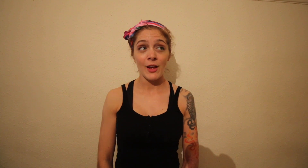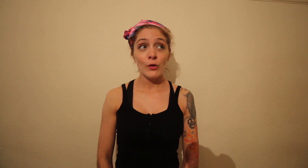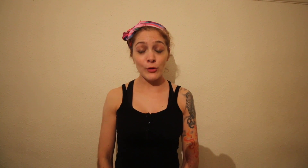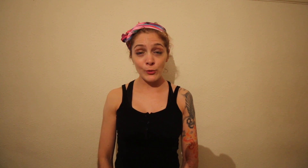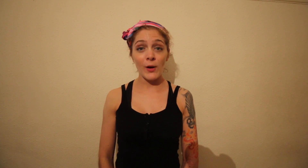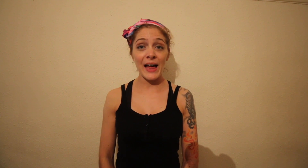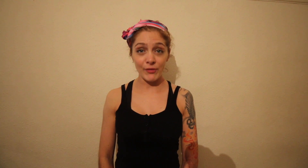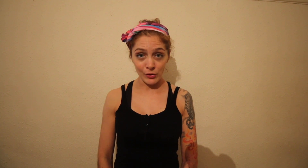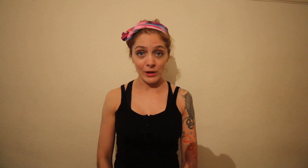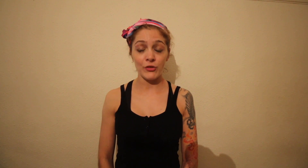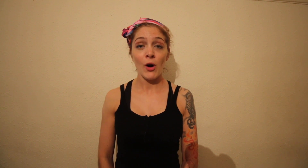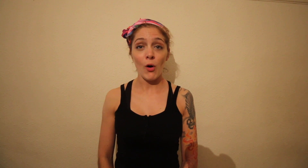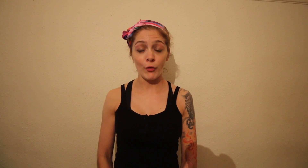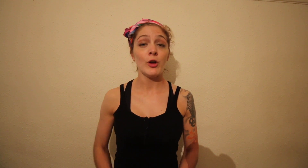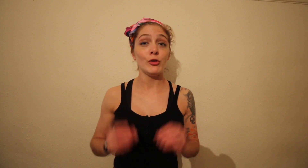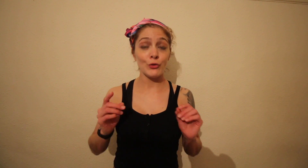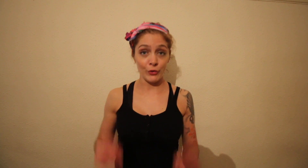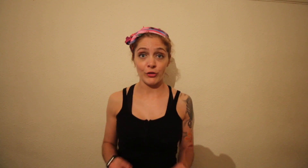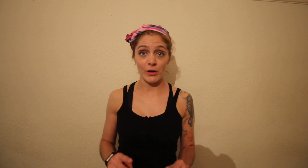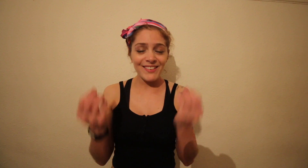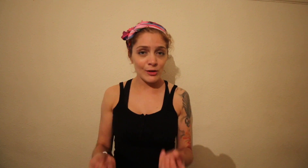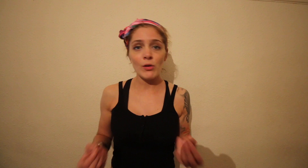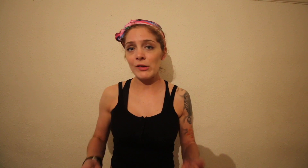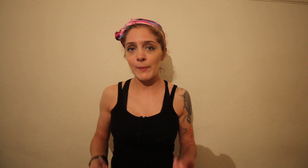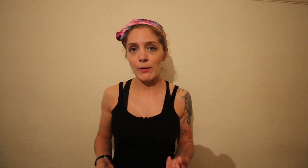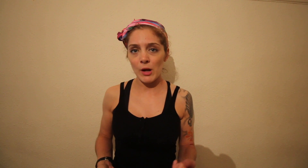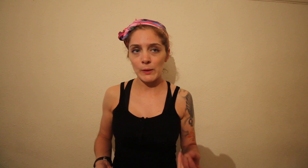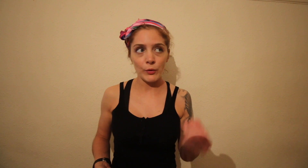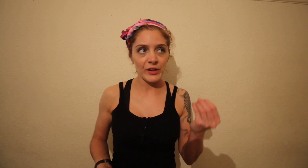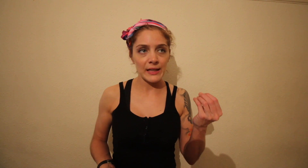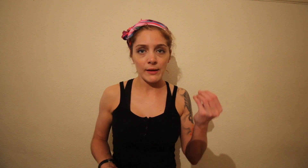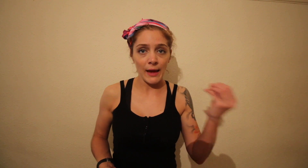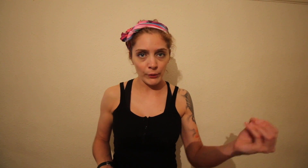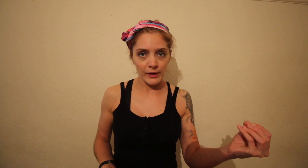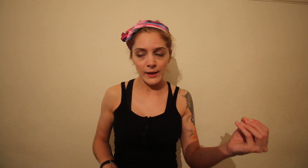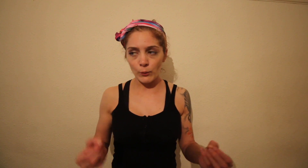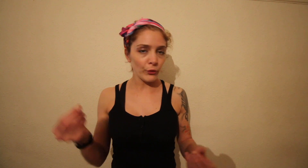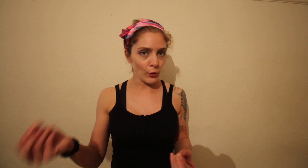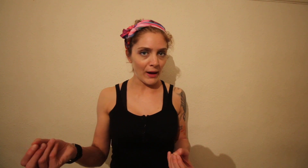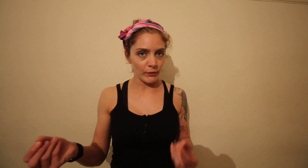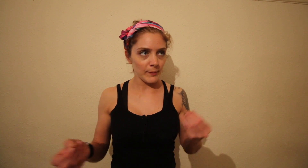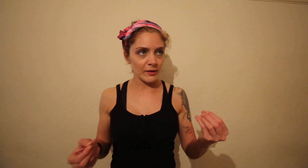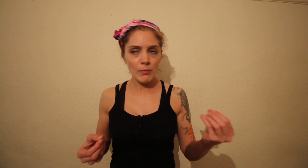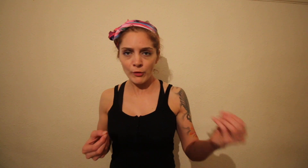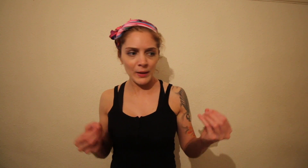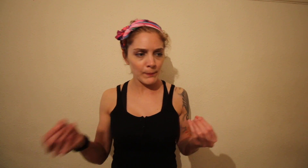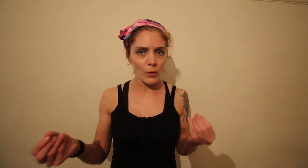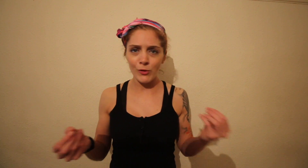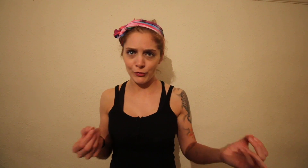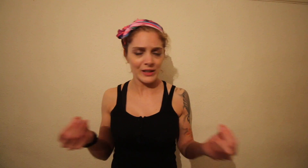do not have knowledge of nutrition. It's not just about knowing what to eat that's healthy and what's not healthy because most people on the street